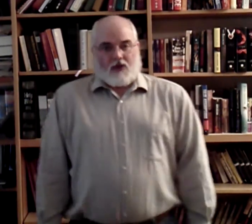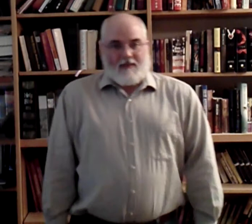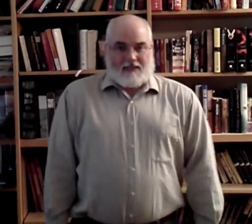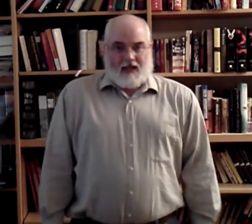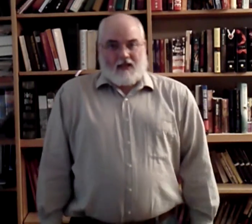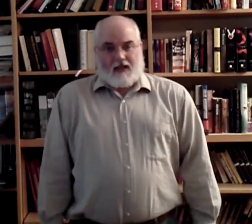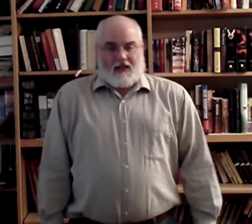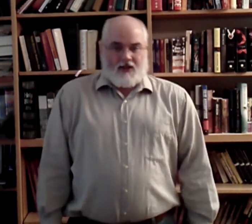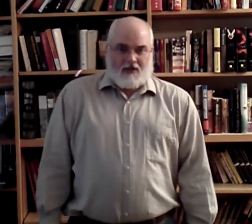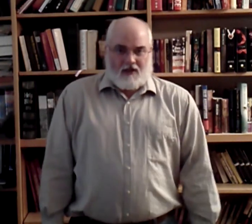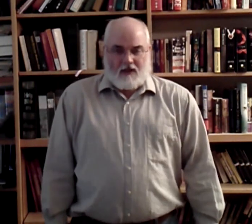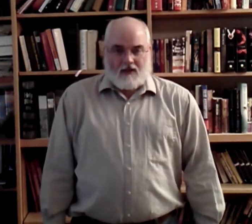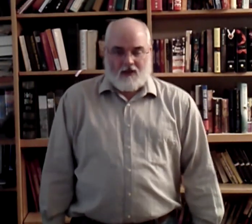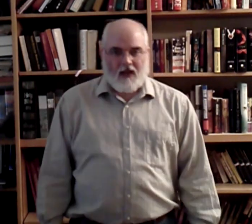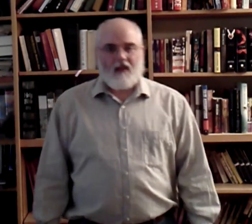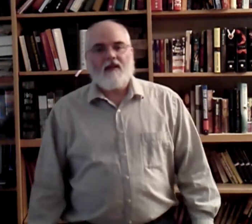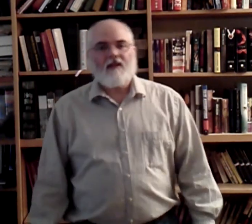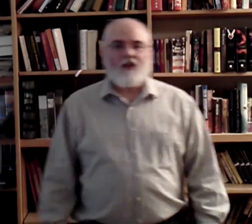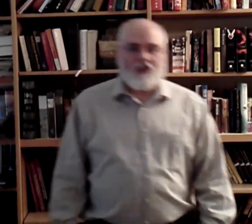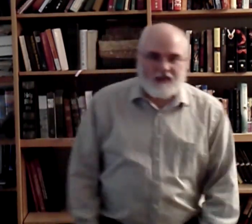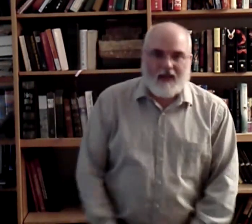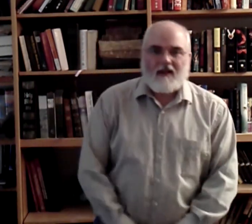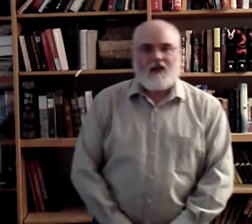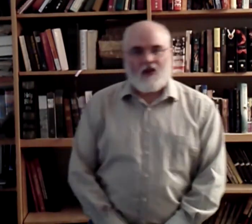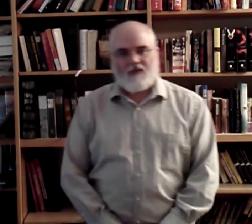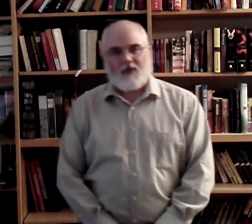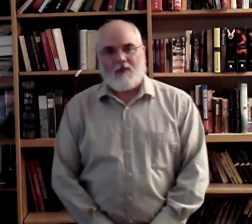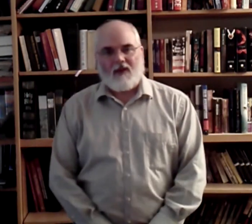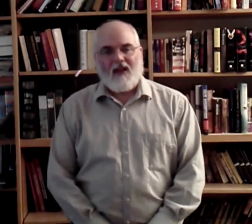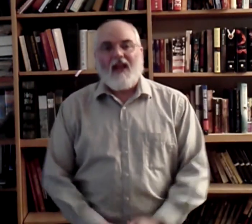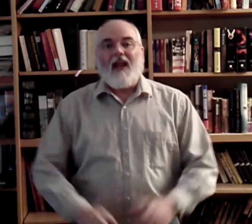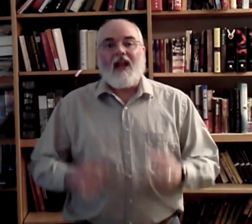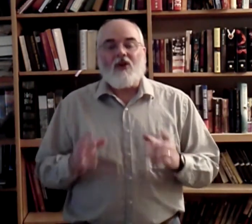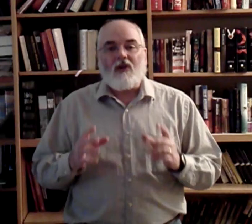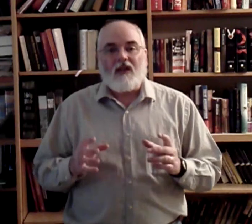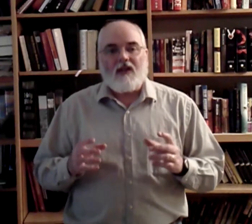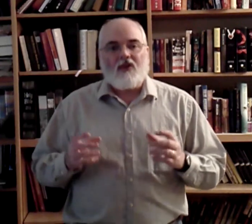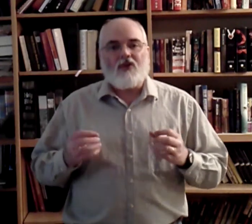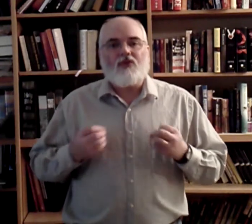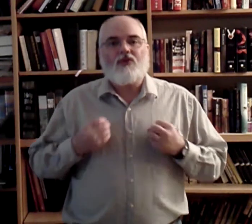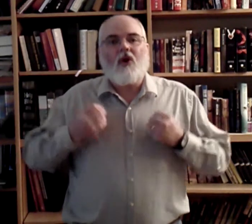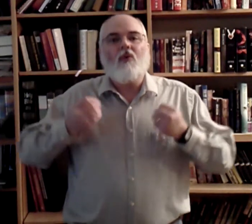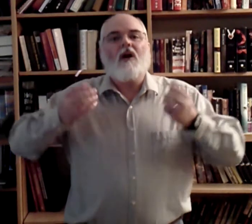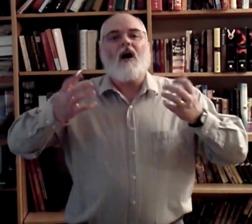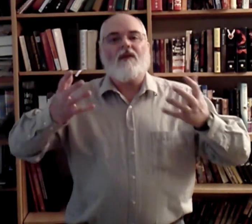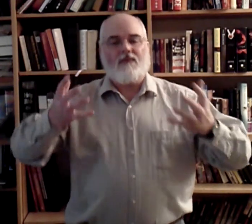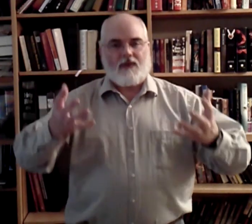need to be standing at attention. Okay? You're standing comfortably. And you need to show confidence